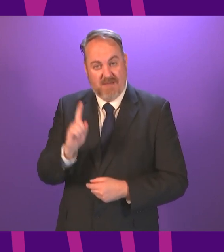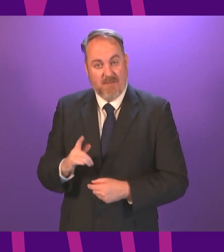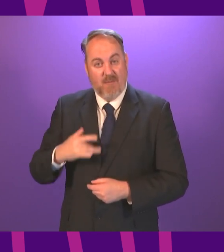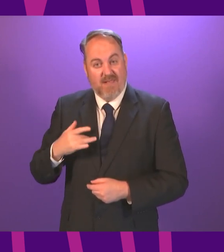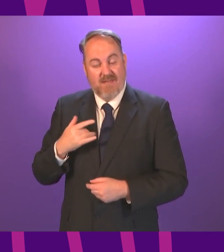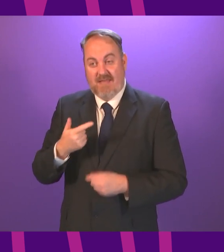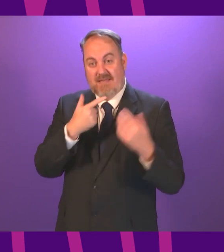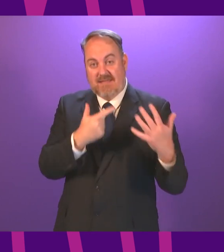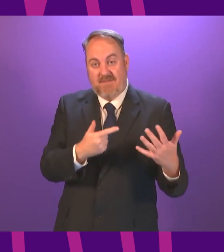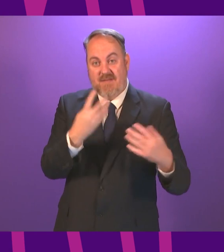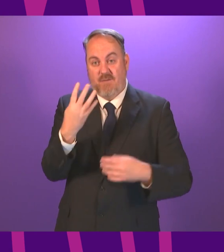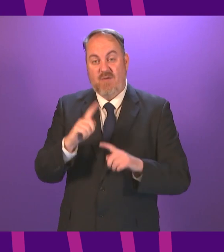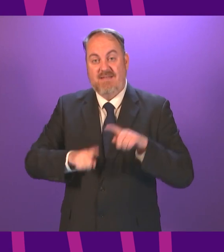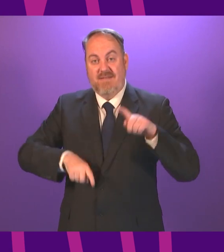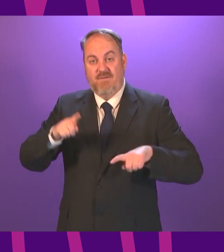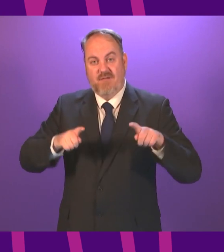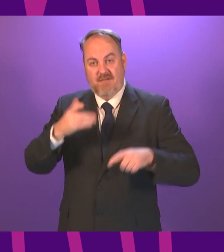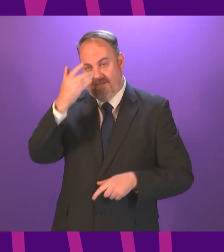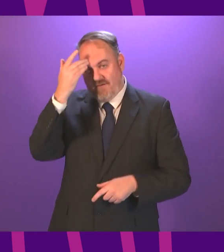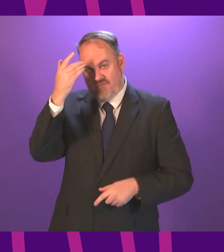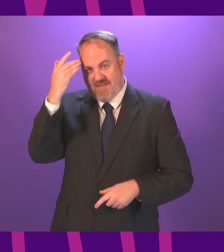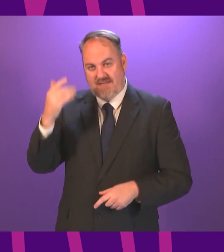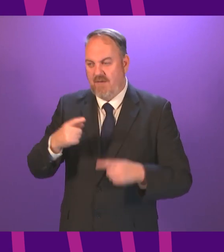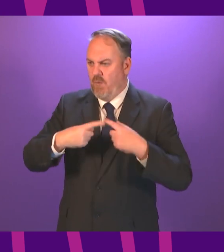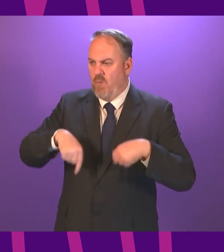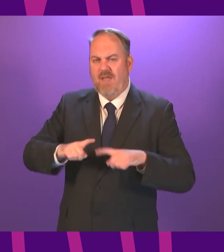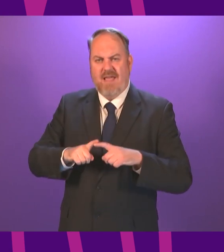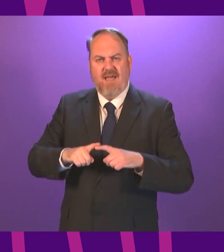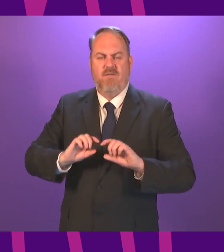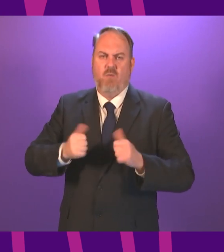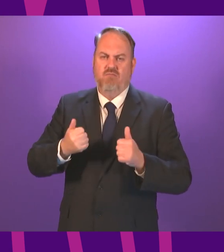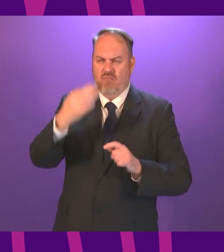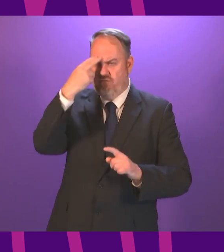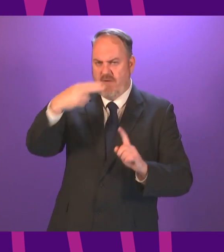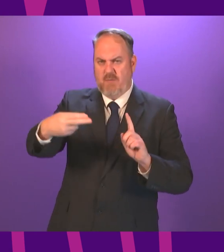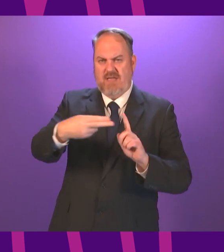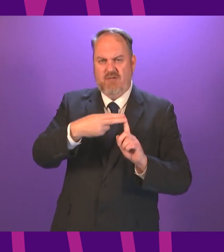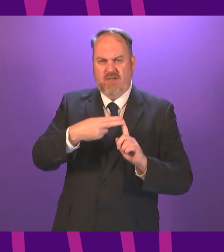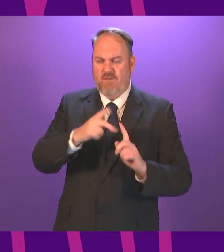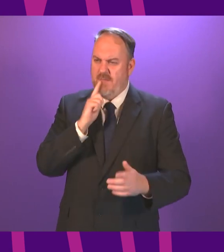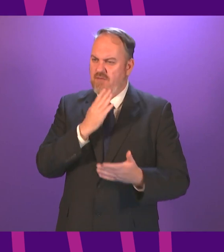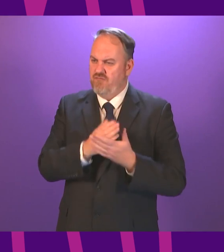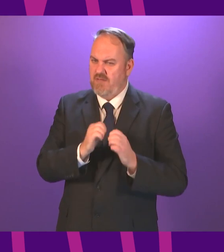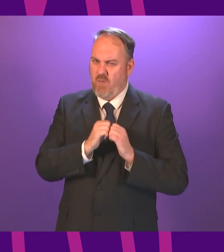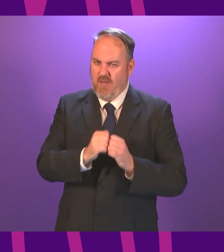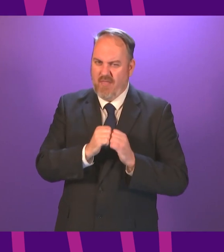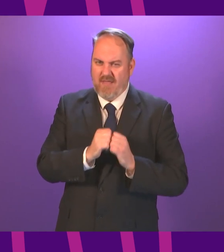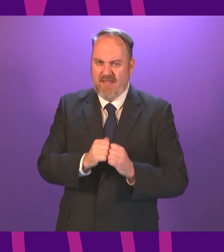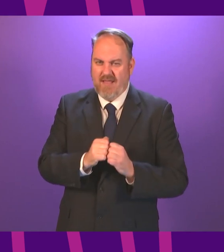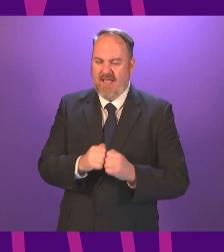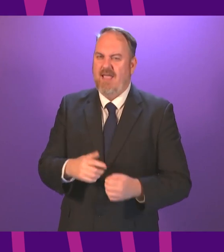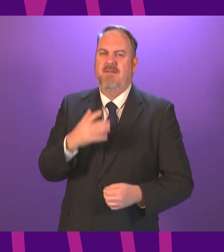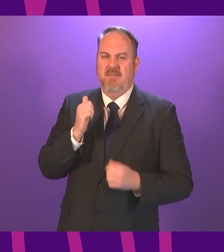Scotland the brand includes having a reputation for fair dealing for being trustworthy and a strong ethical business